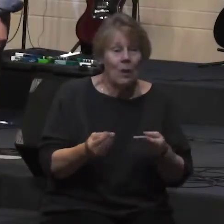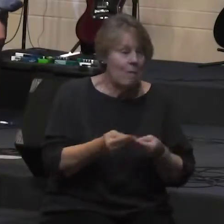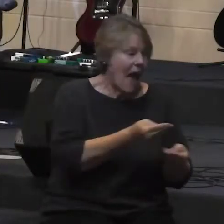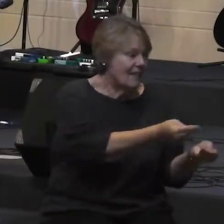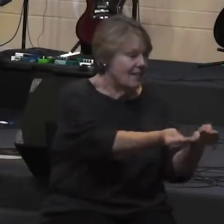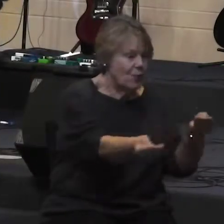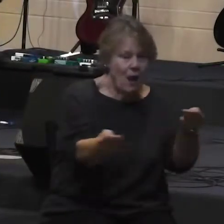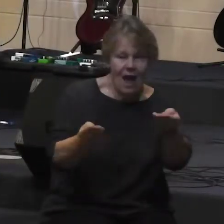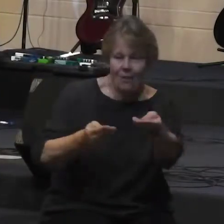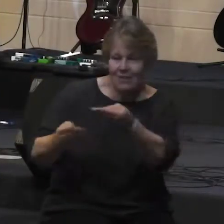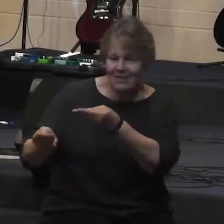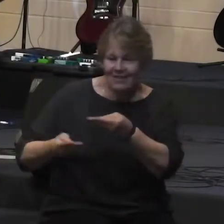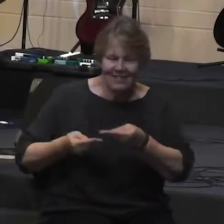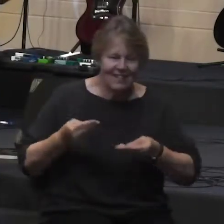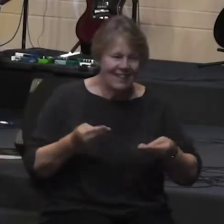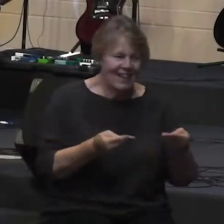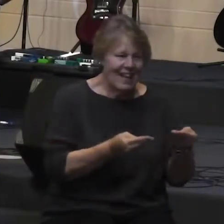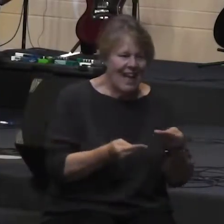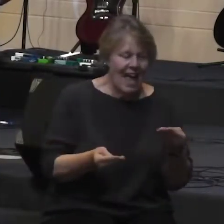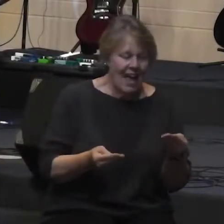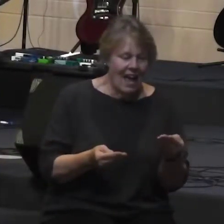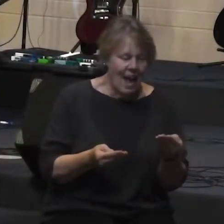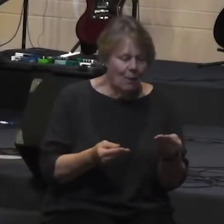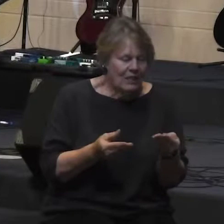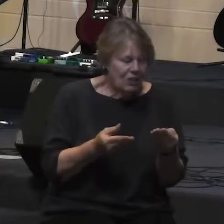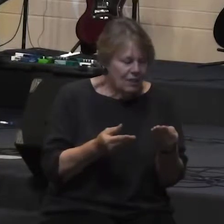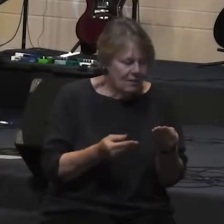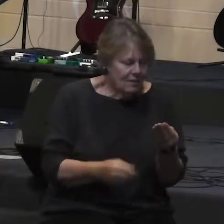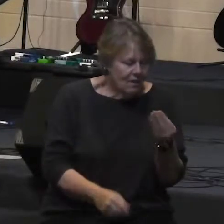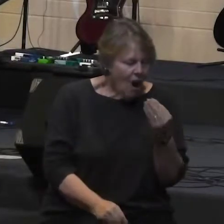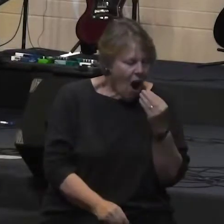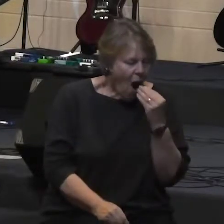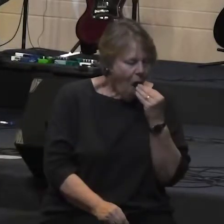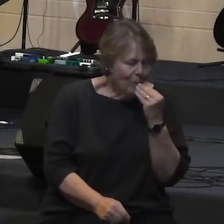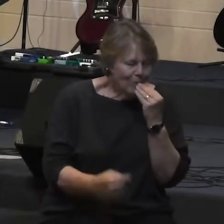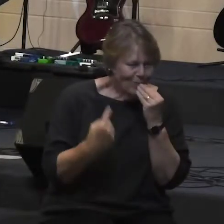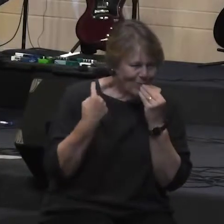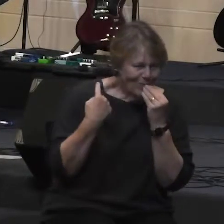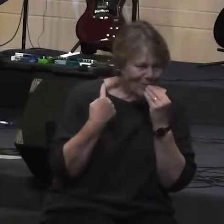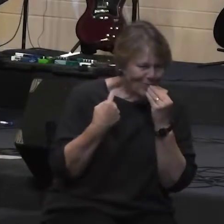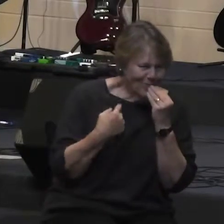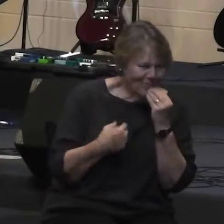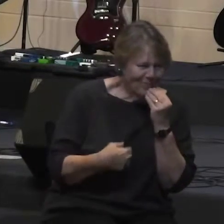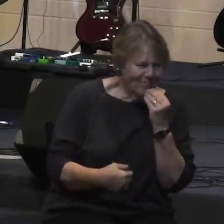and we just ate it oh